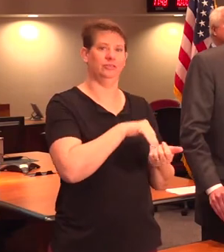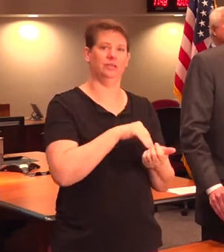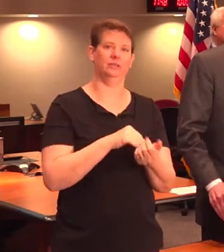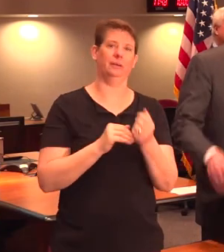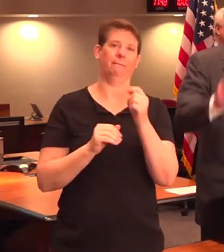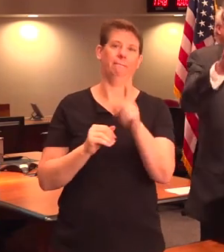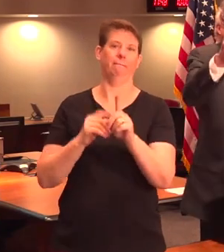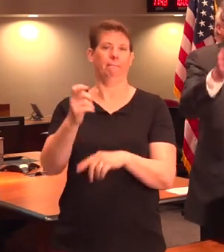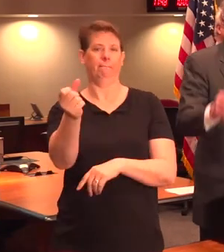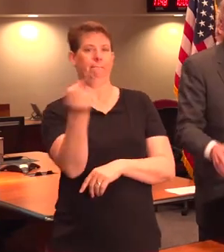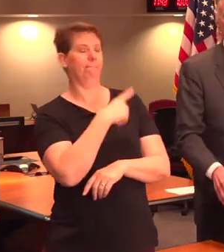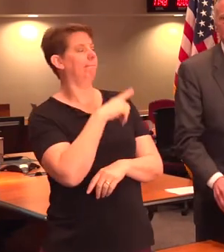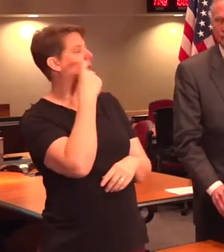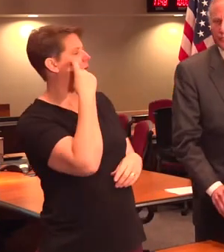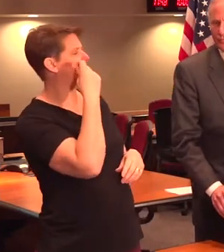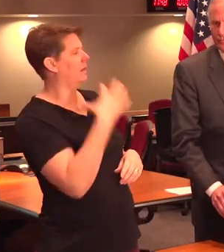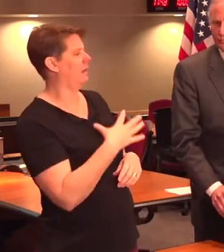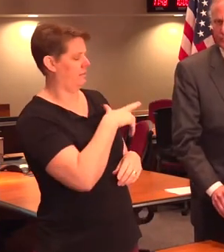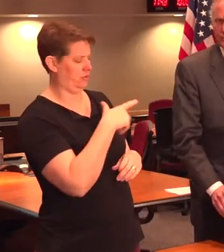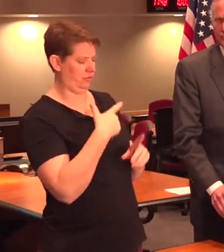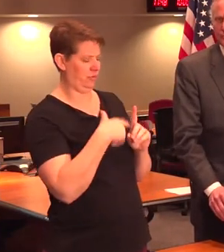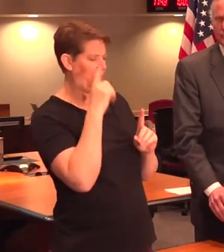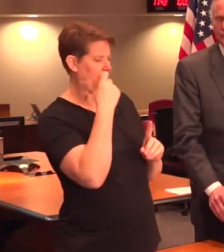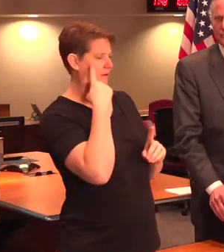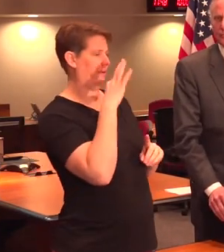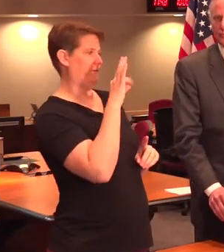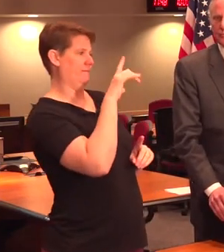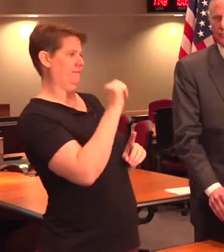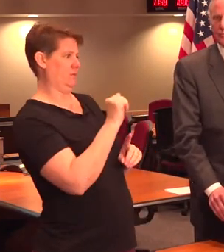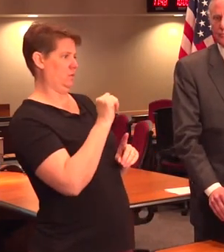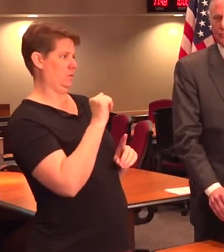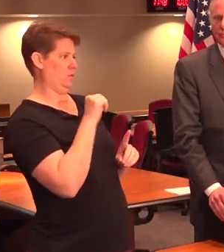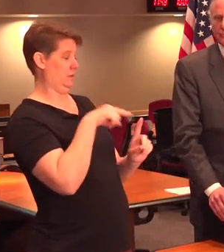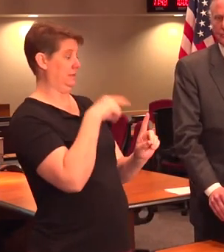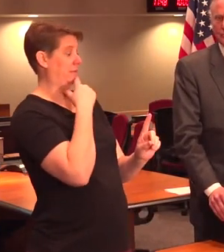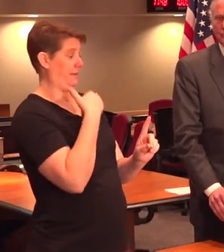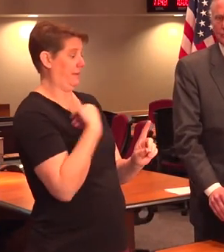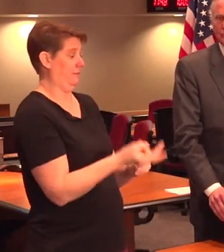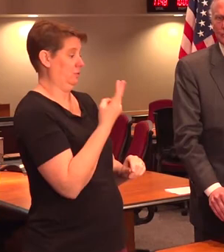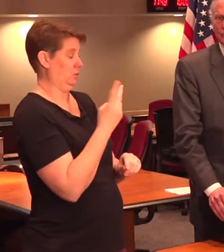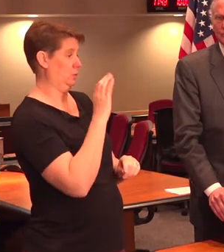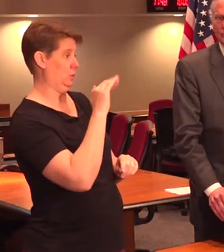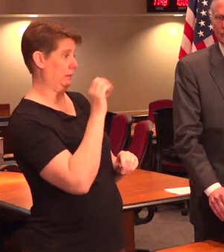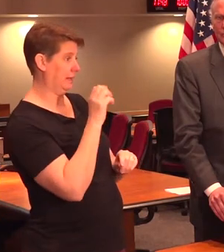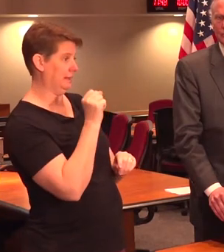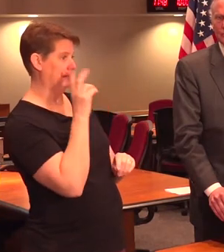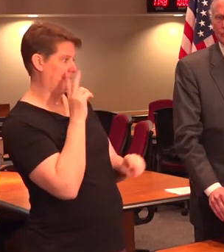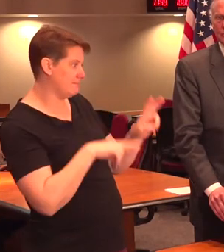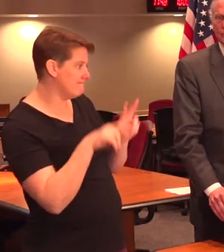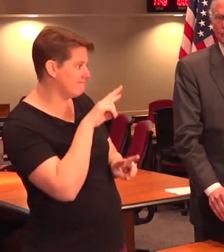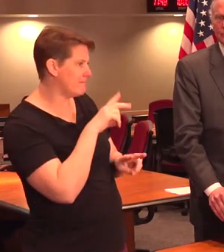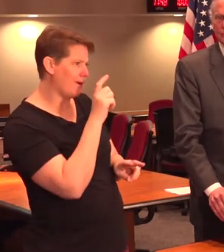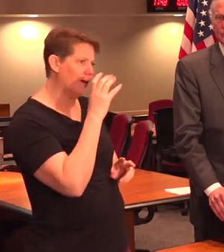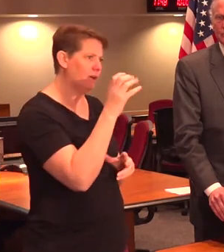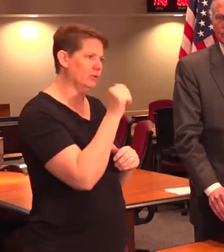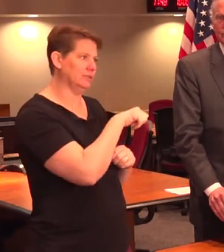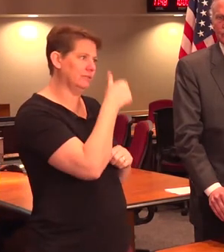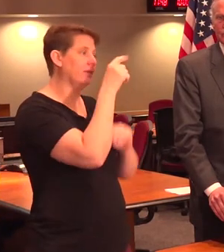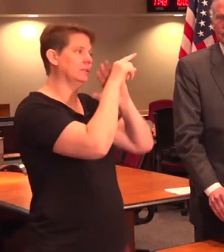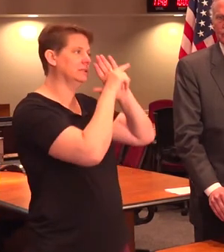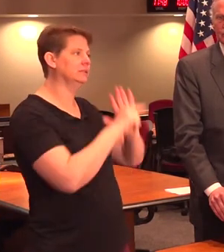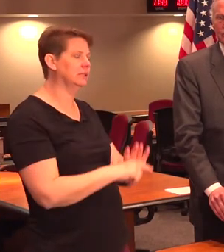Governor, the governor of Florida said besides their two confirmed cases, they had been monitoring hundreds of others and had some negatives.